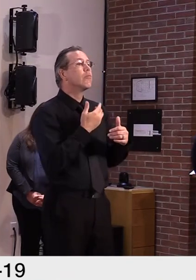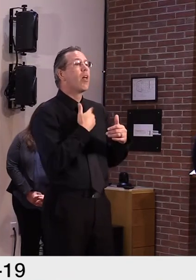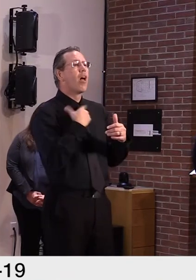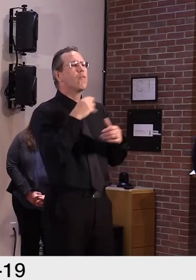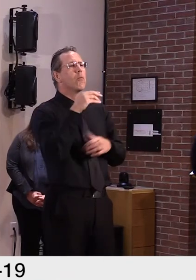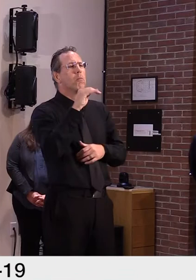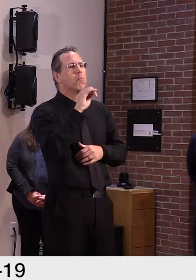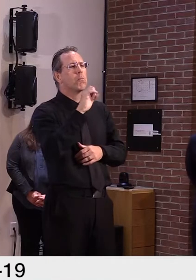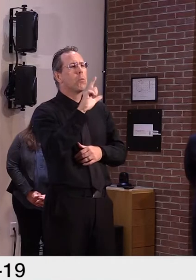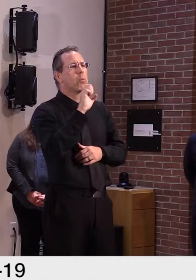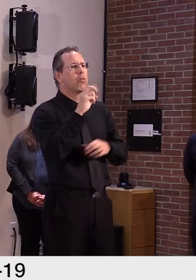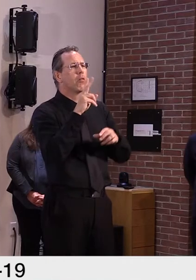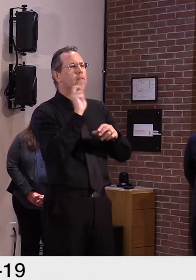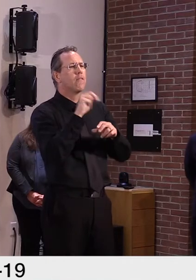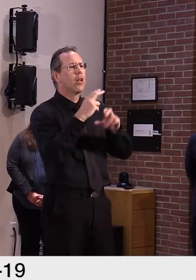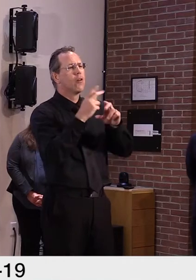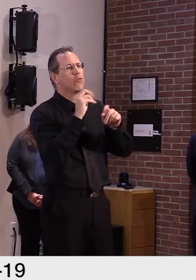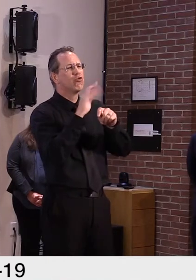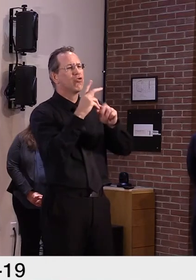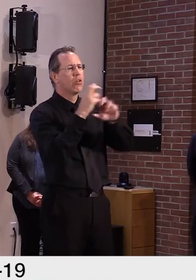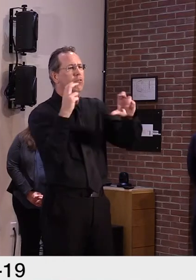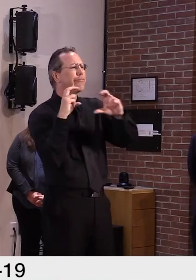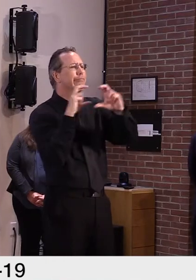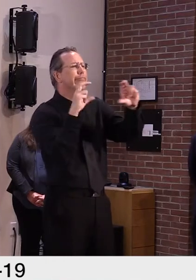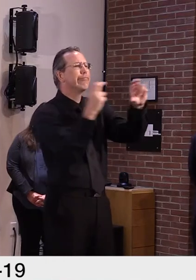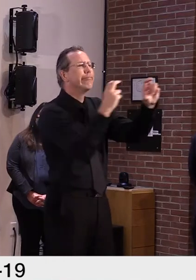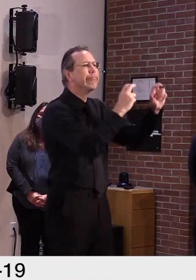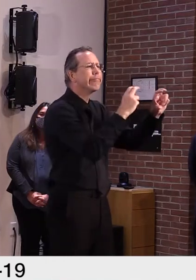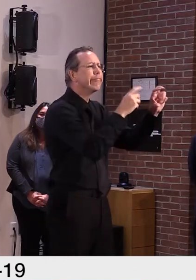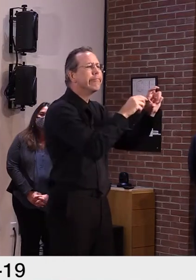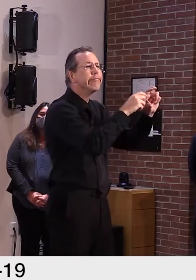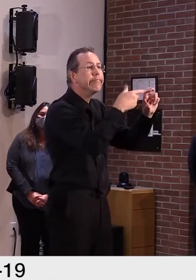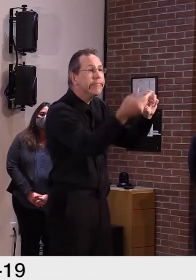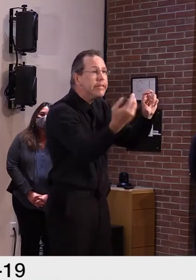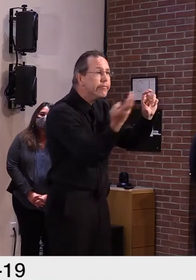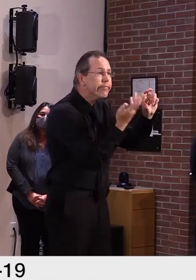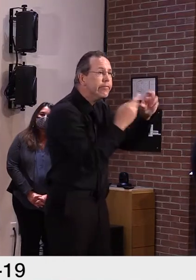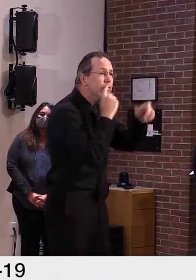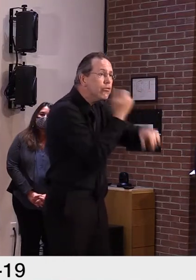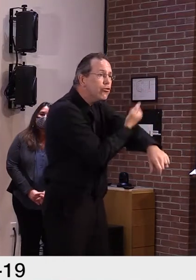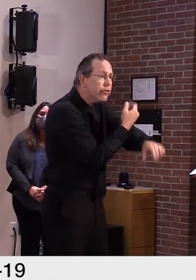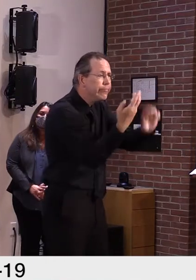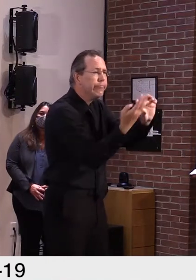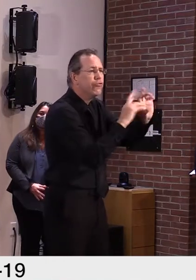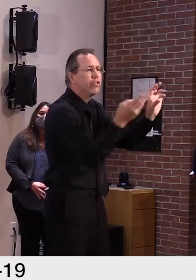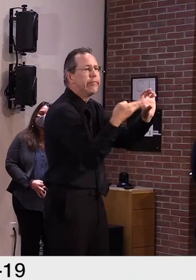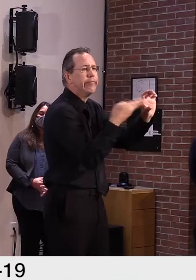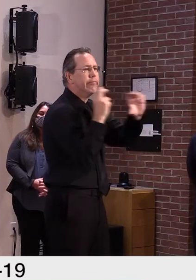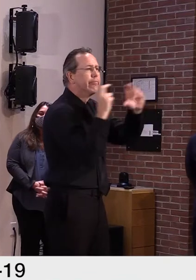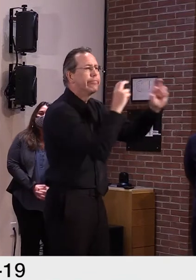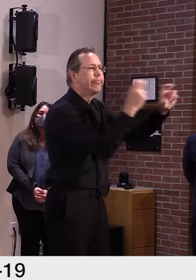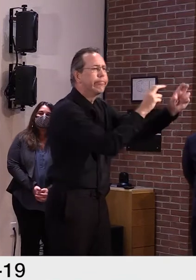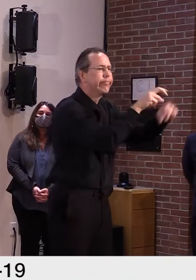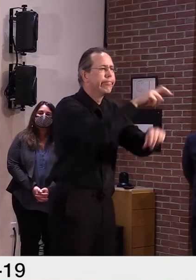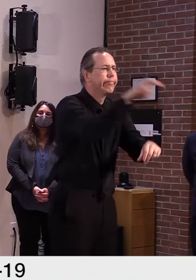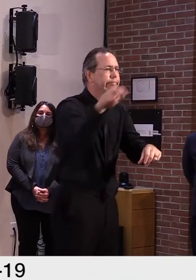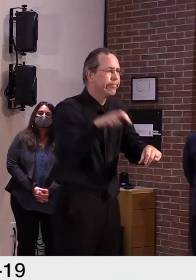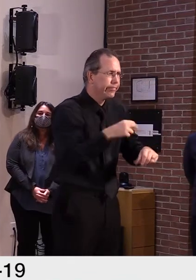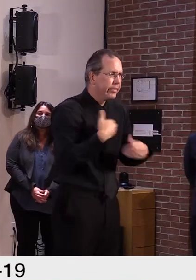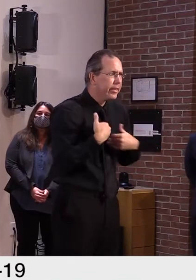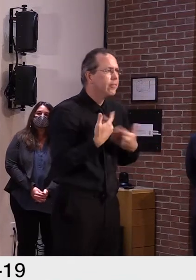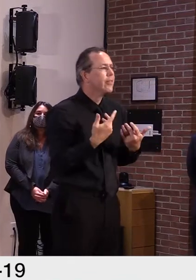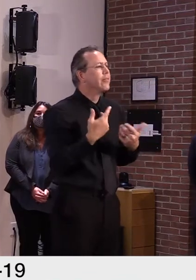people who may have a potential disability or other issue that prevents them from accessing a more traditional